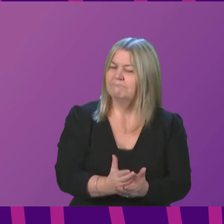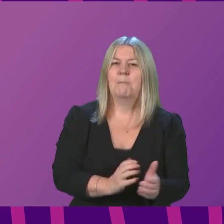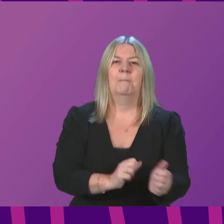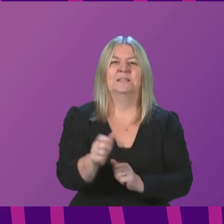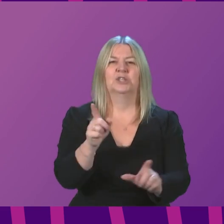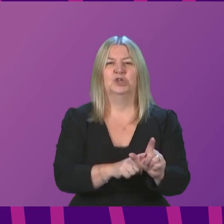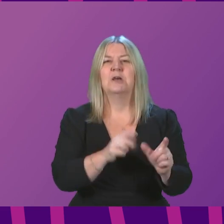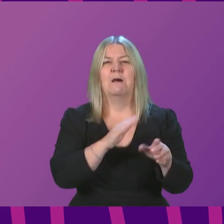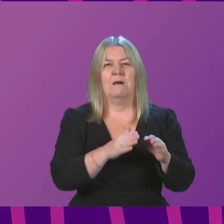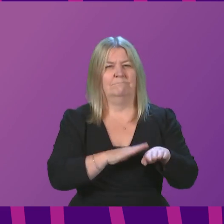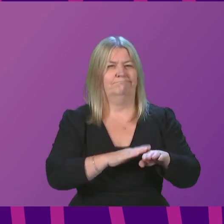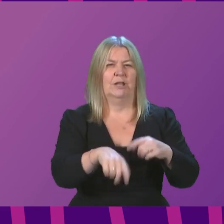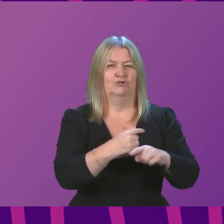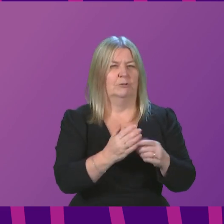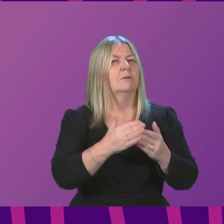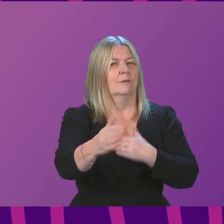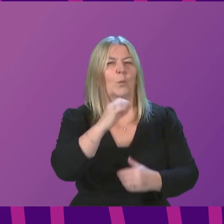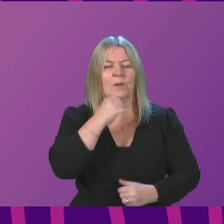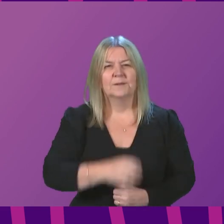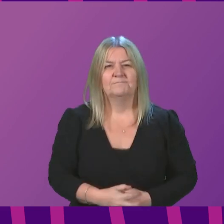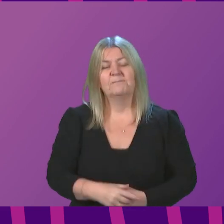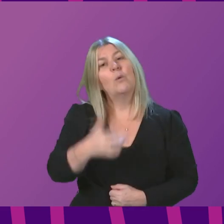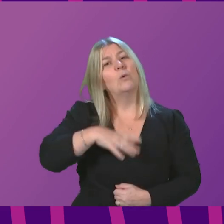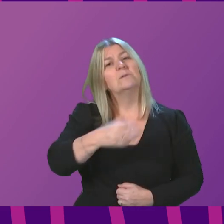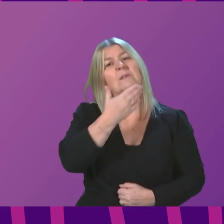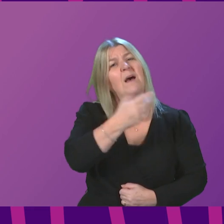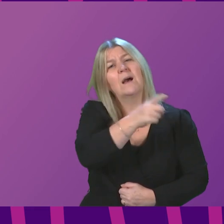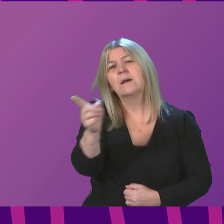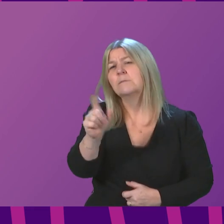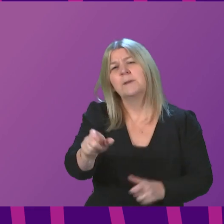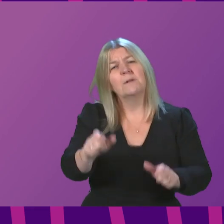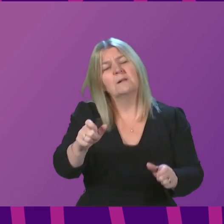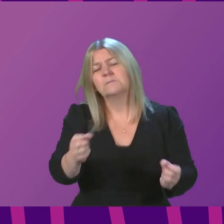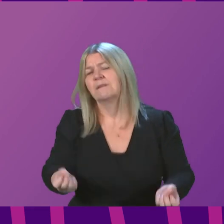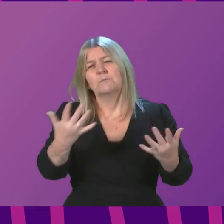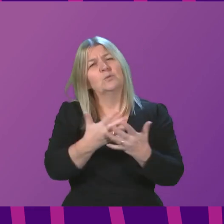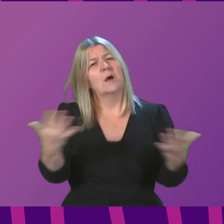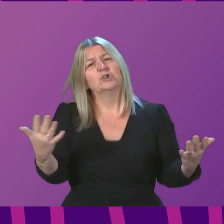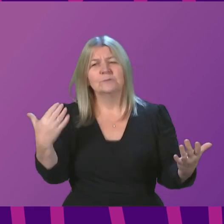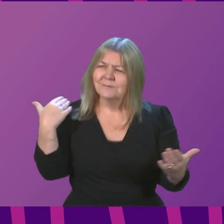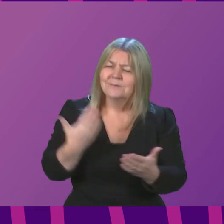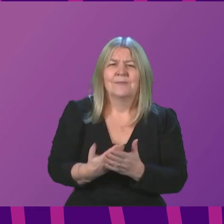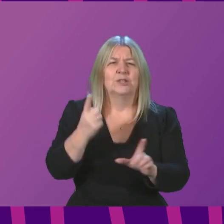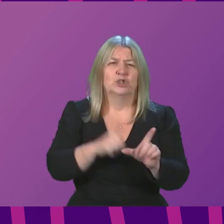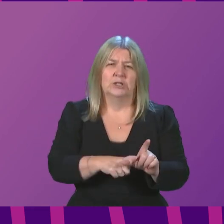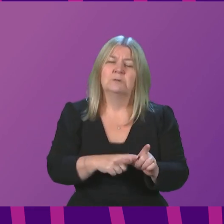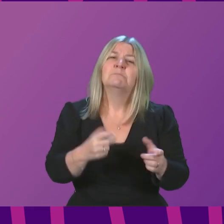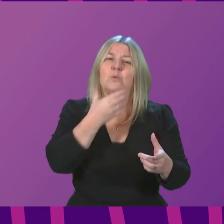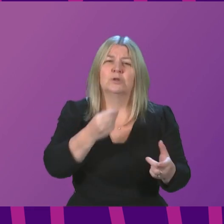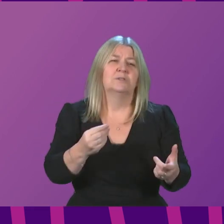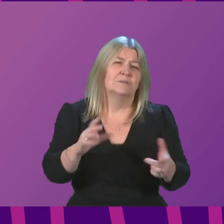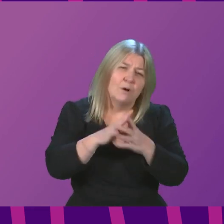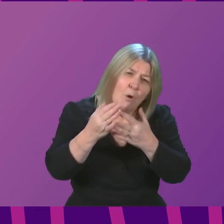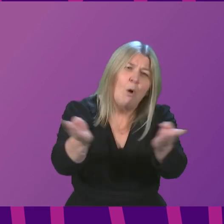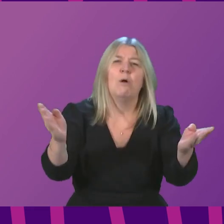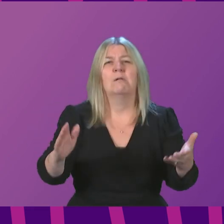conclude by thanking everyone again for all of the sacrifices made over this year, and by wishing everyone a very happy new year when